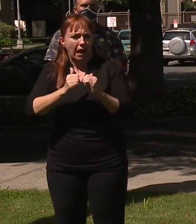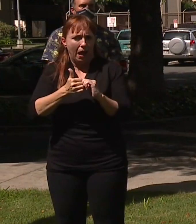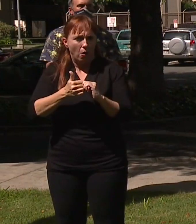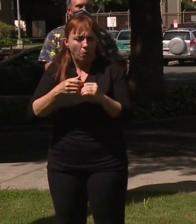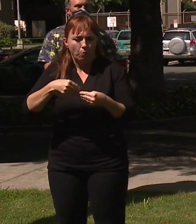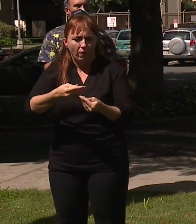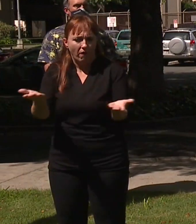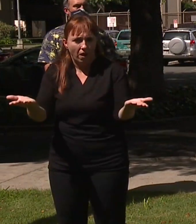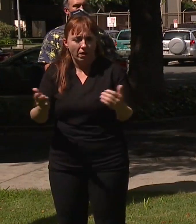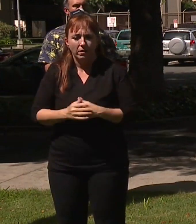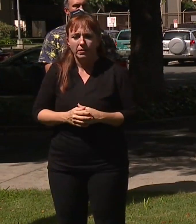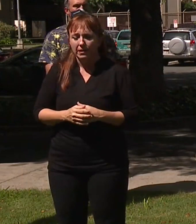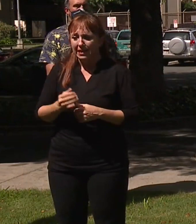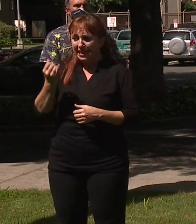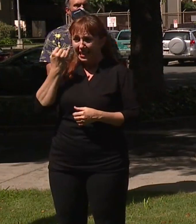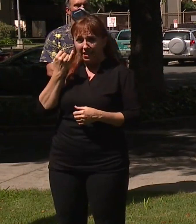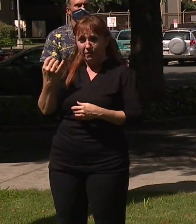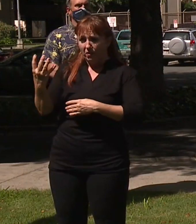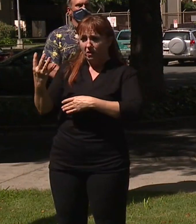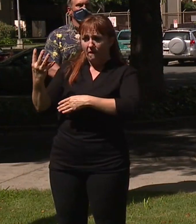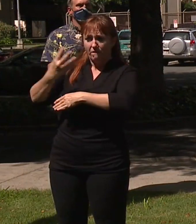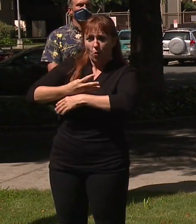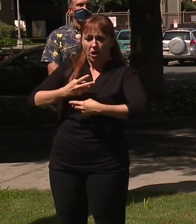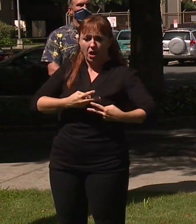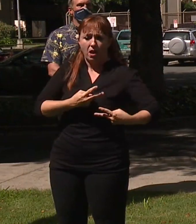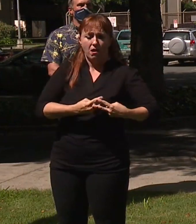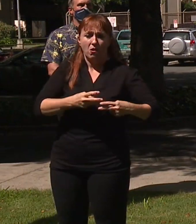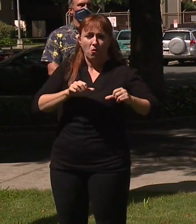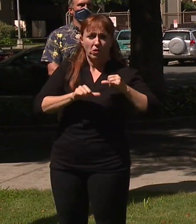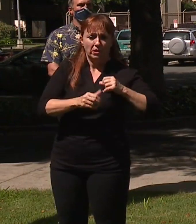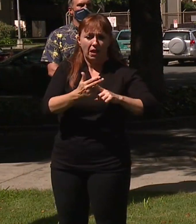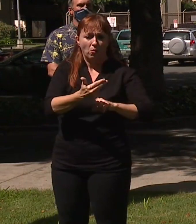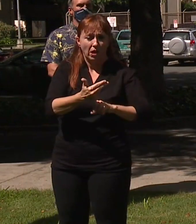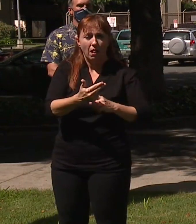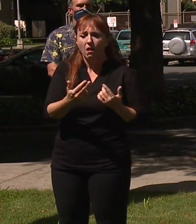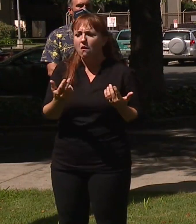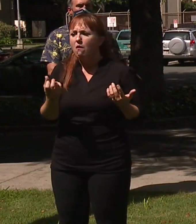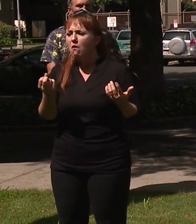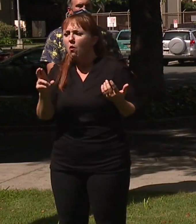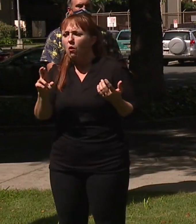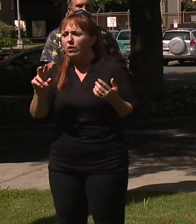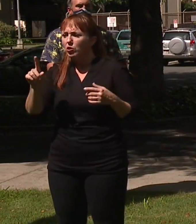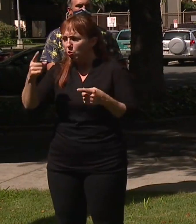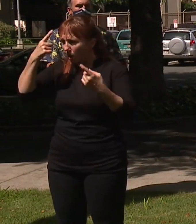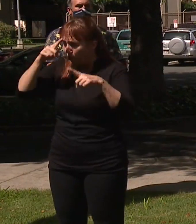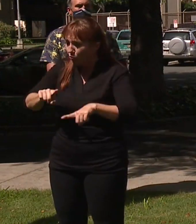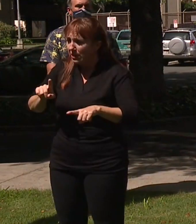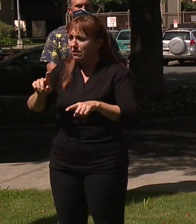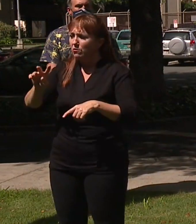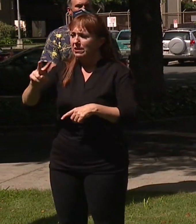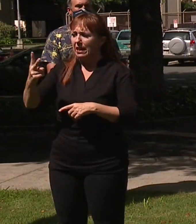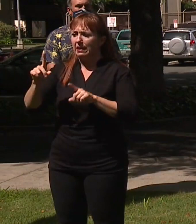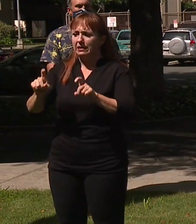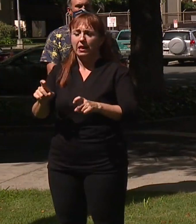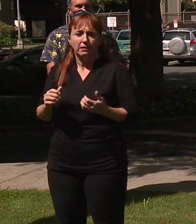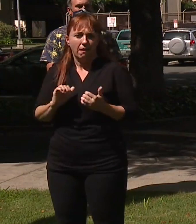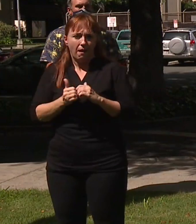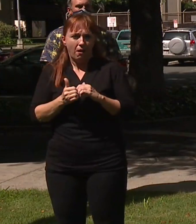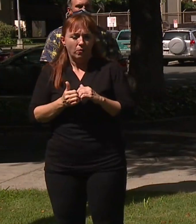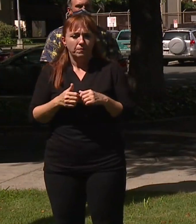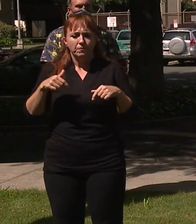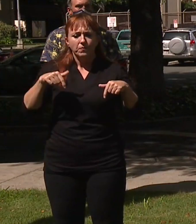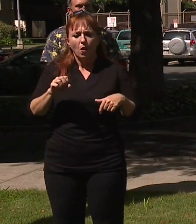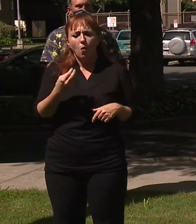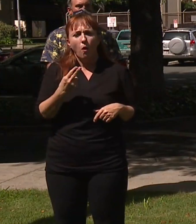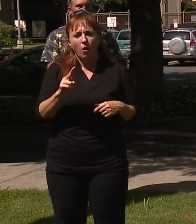for four days for four days or it's just you are agreeing to a second test in four days. For Oahu, we wouldn't be requiring